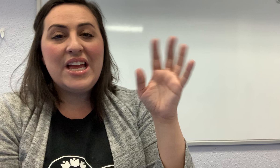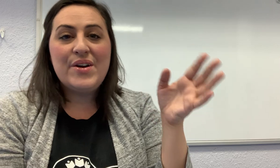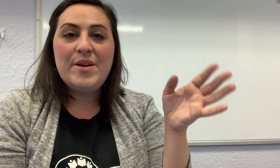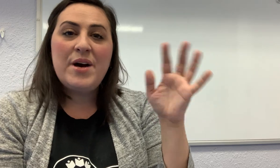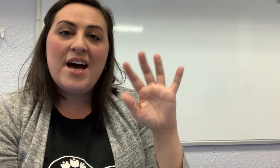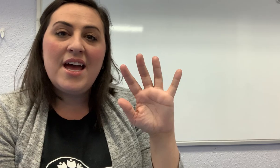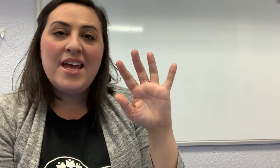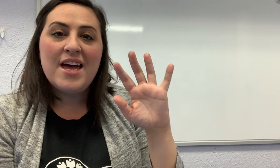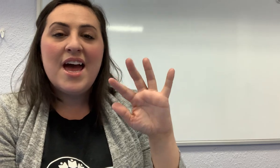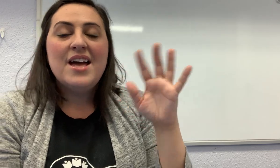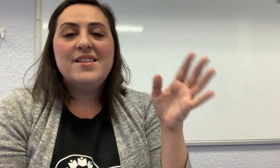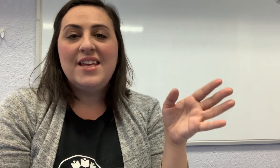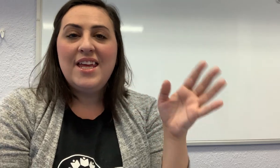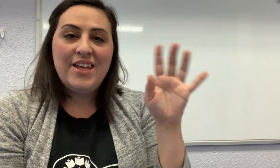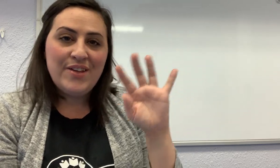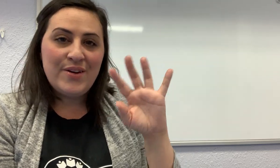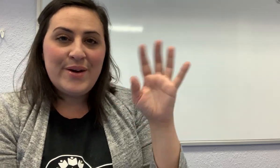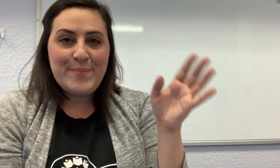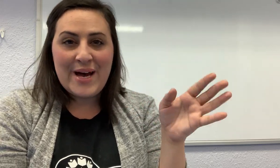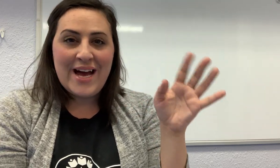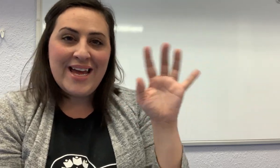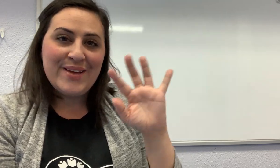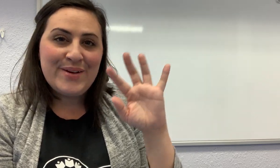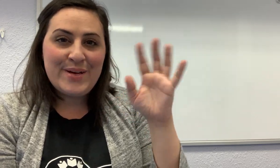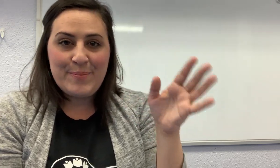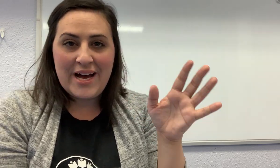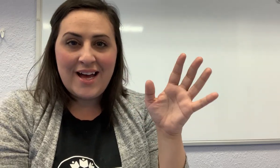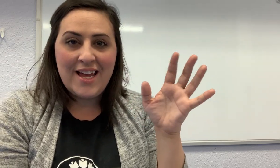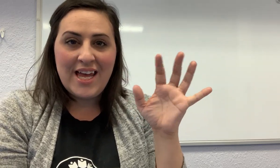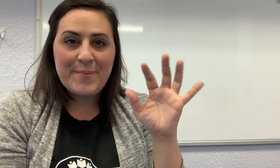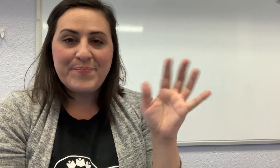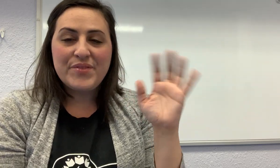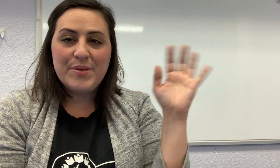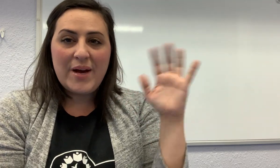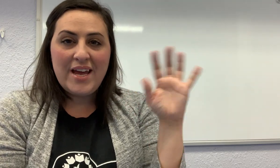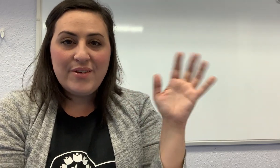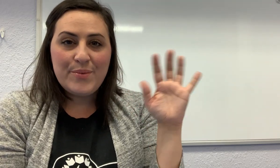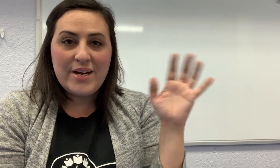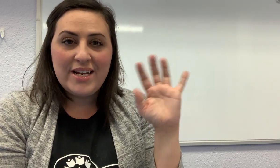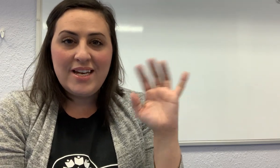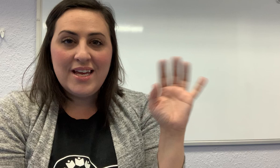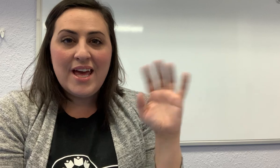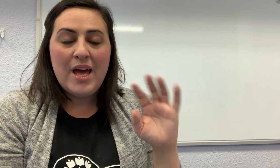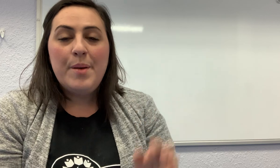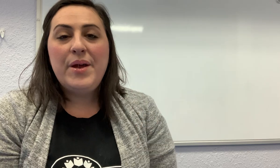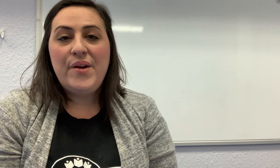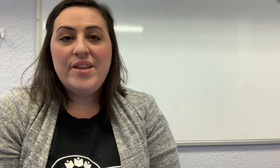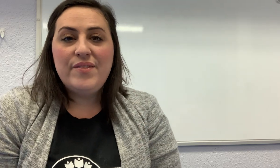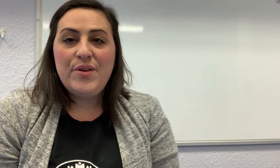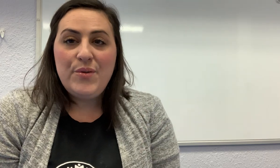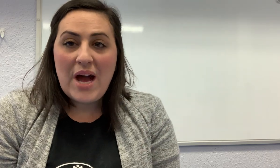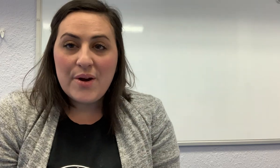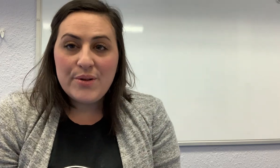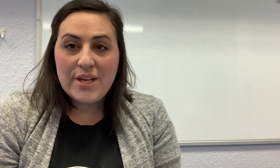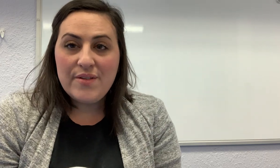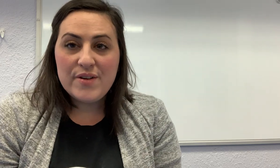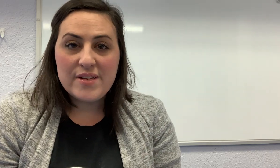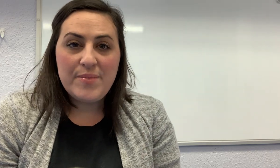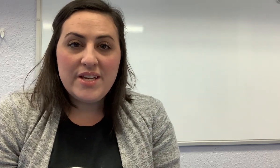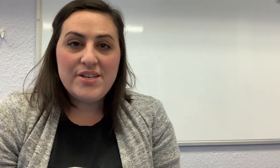goodbye. Sing goodbye, goodbye. Goodbye, everyone. Parents, if you are looking for something to